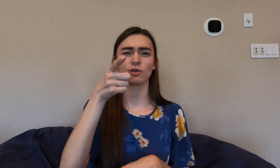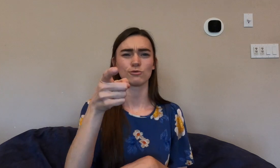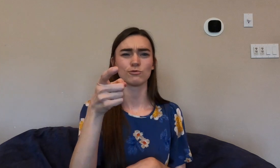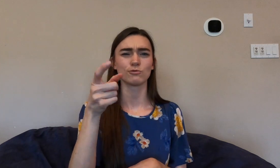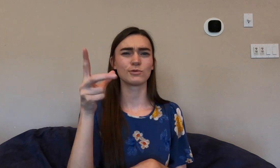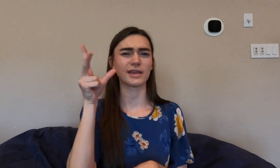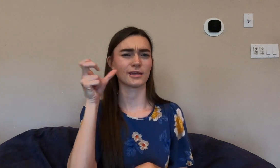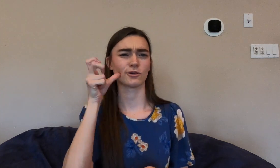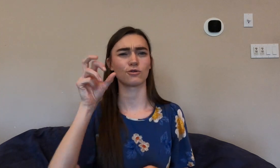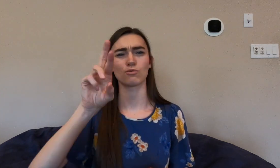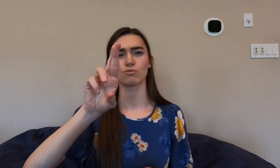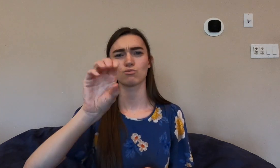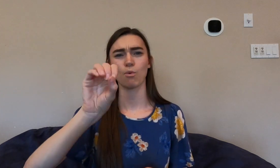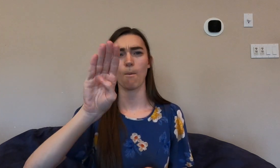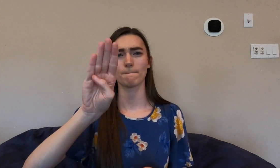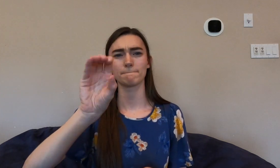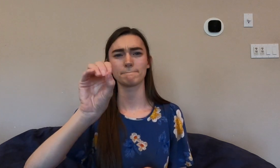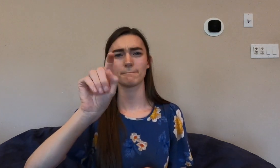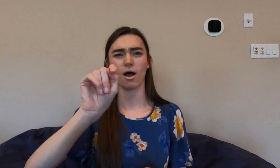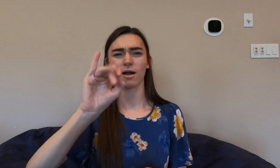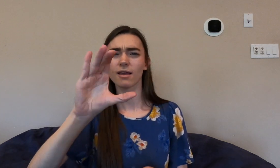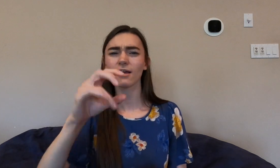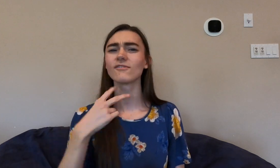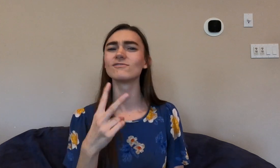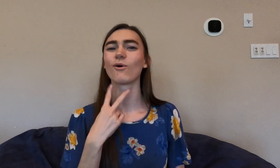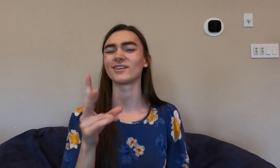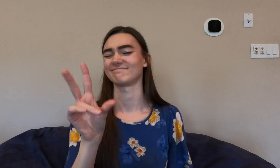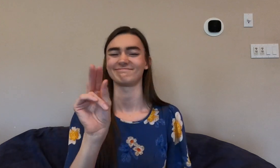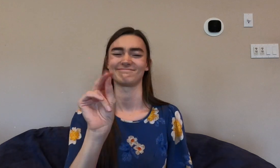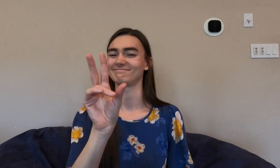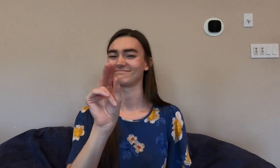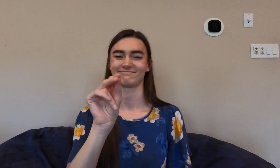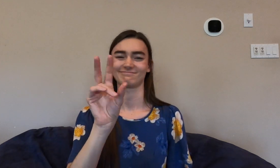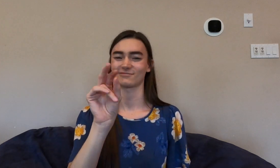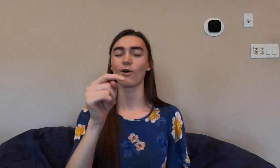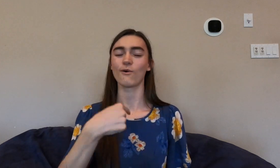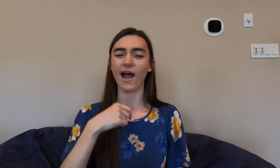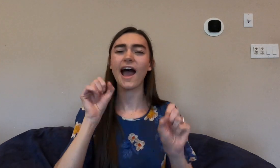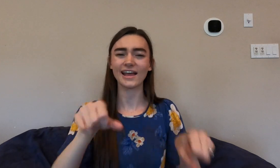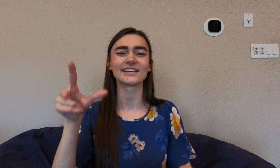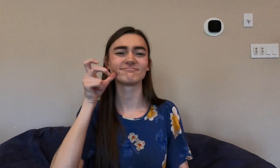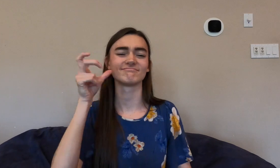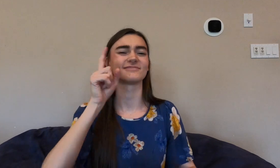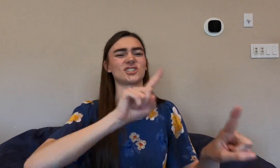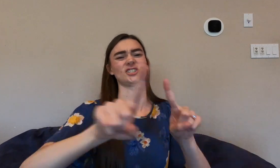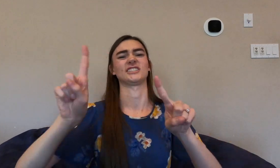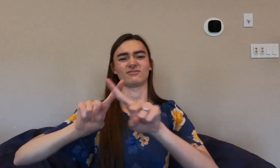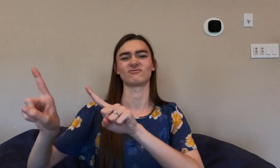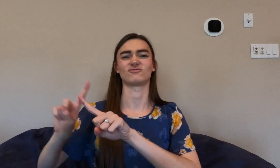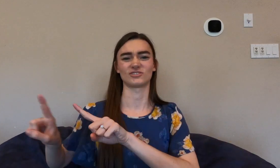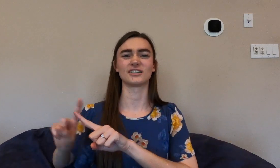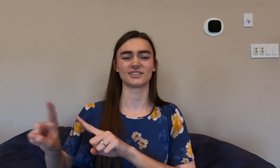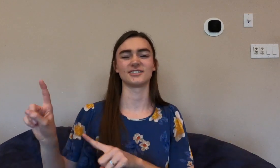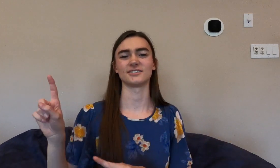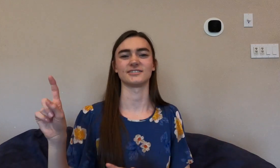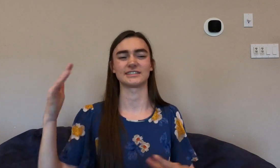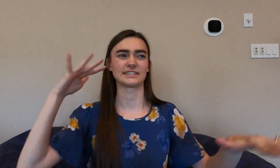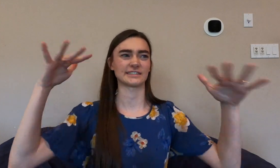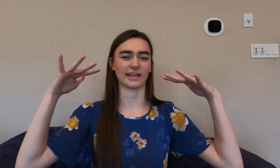ask do you hear a robotic voice and that is not true. I can hear a wide variety of